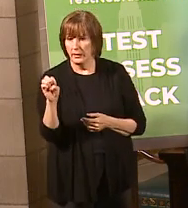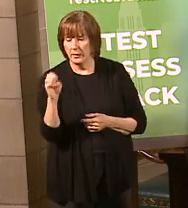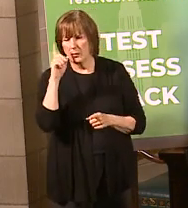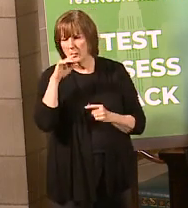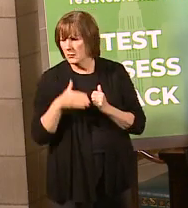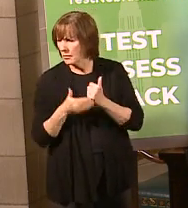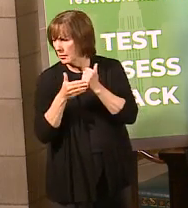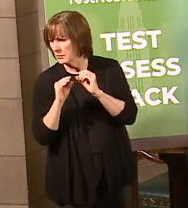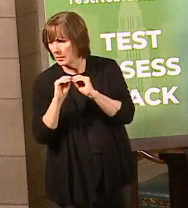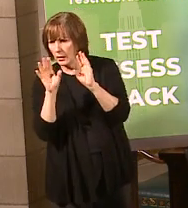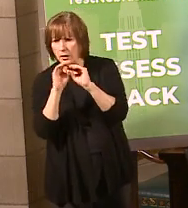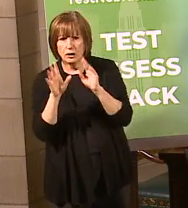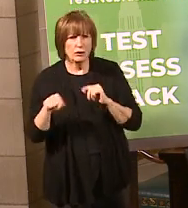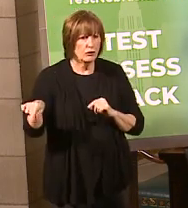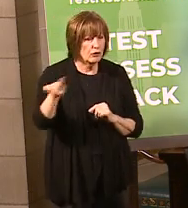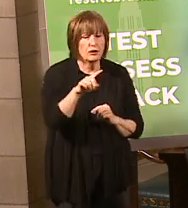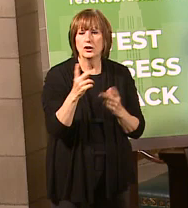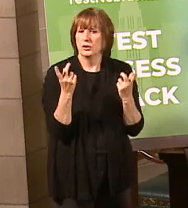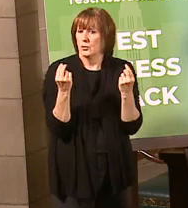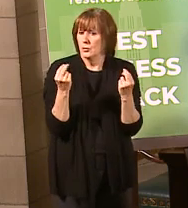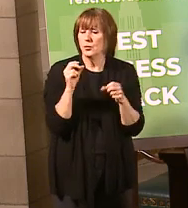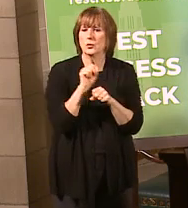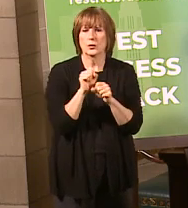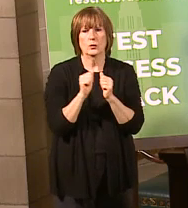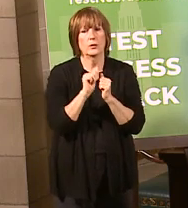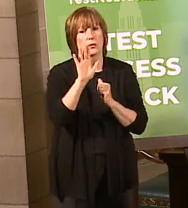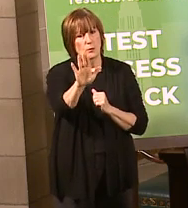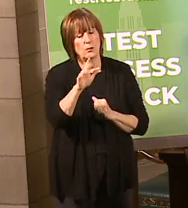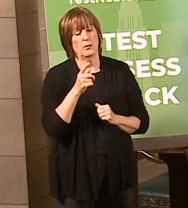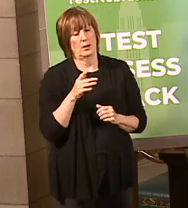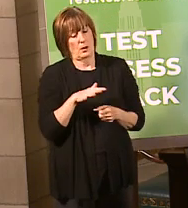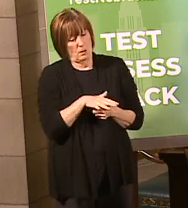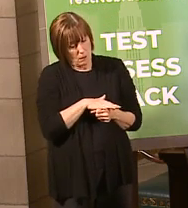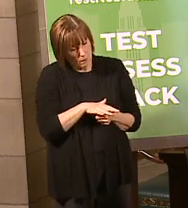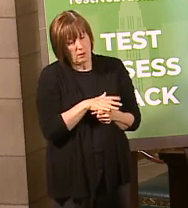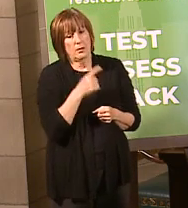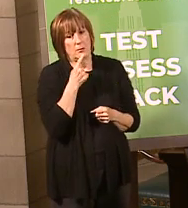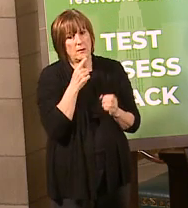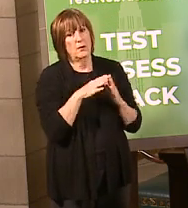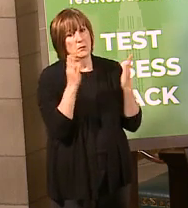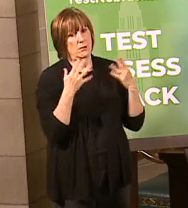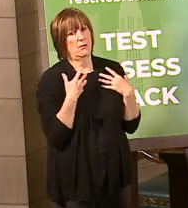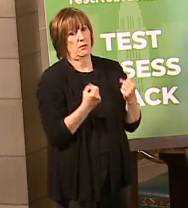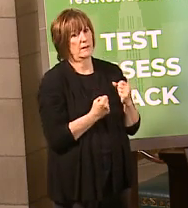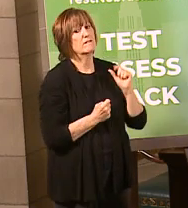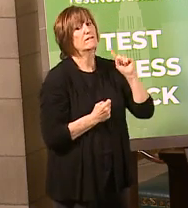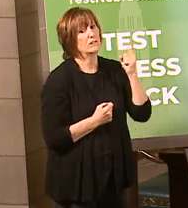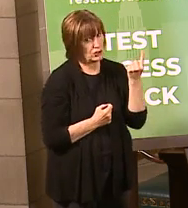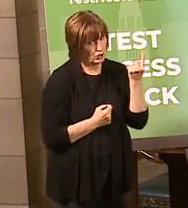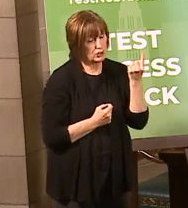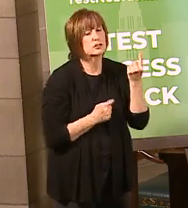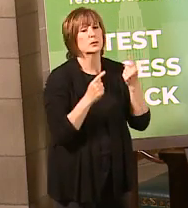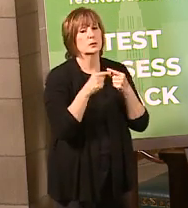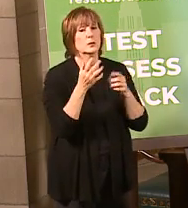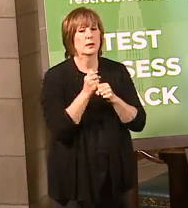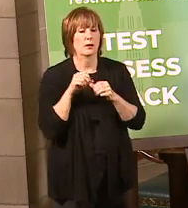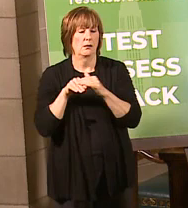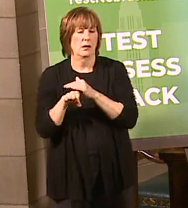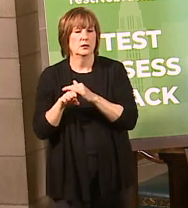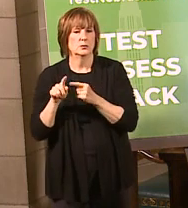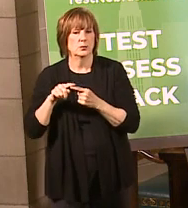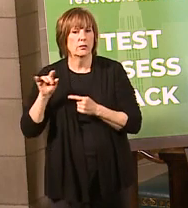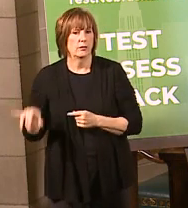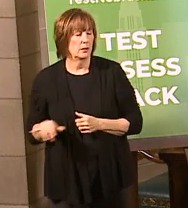hope that helps clear up. Again, what you have to do is work with your local public health department, though, with regard to that, to be able to get access to that PPE.